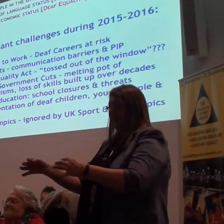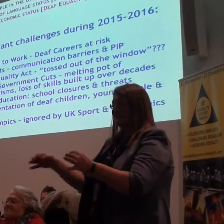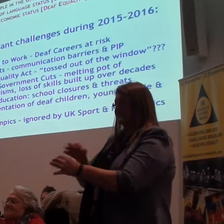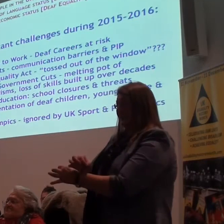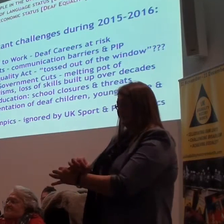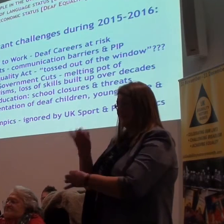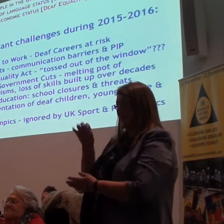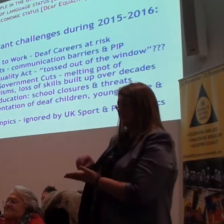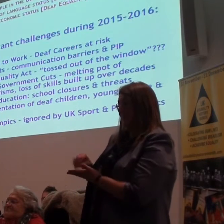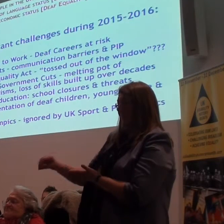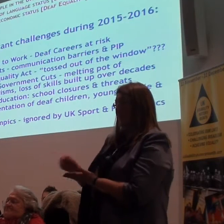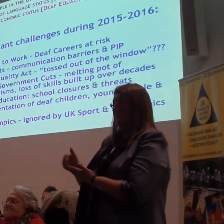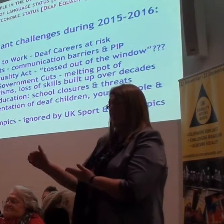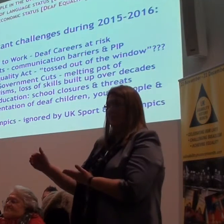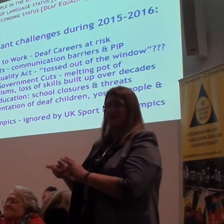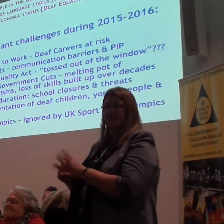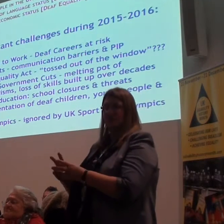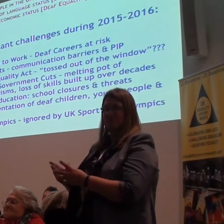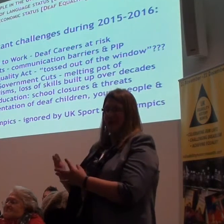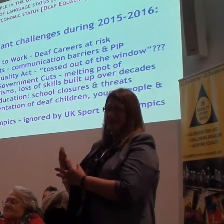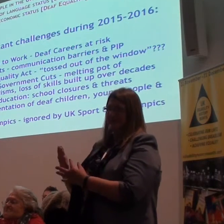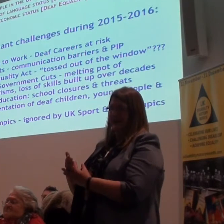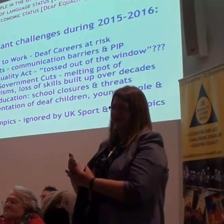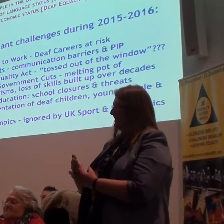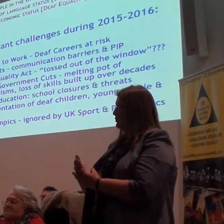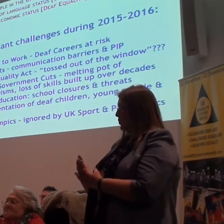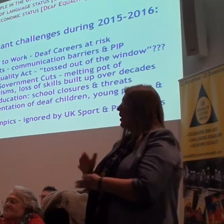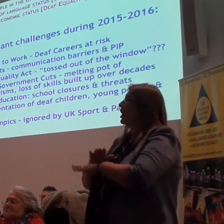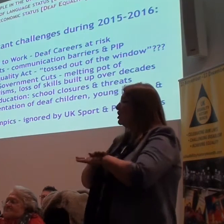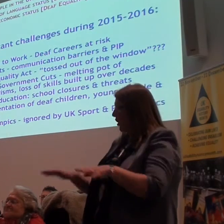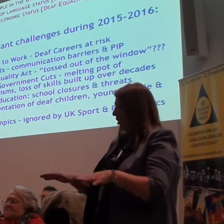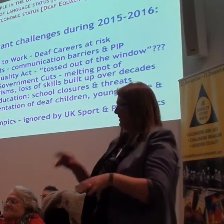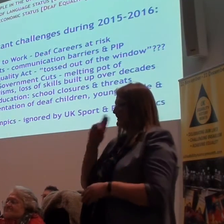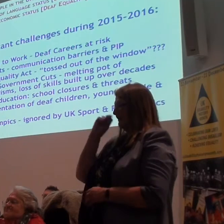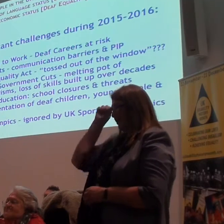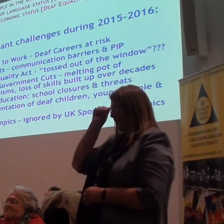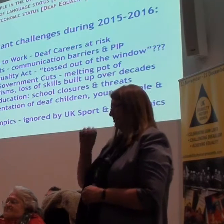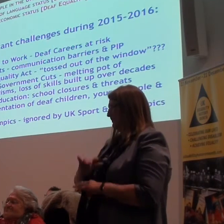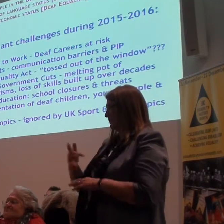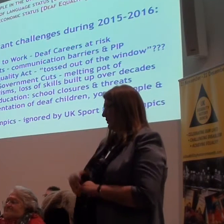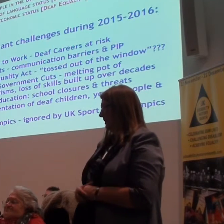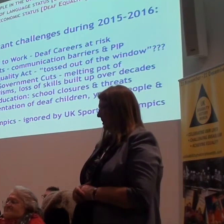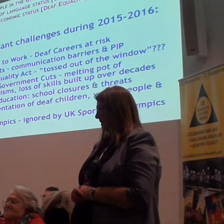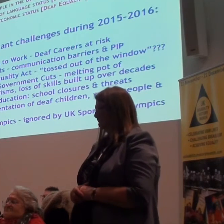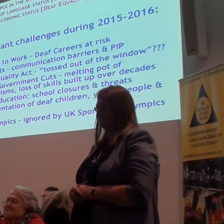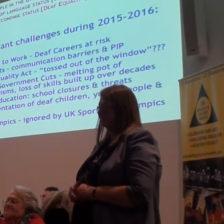going. They're not getting the work. And plus, they have to pay... You know, they're paying more for interpreters.